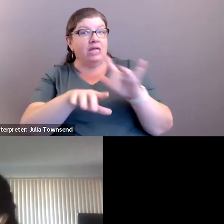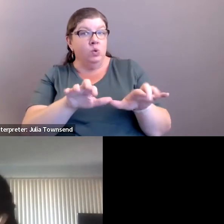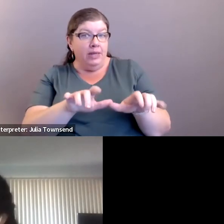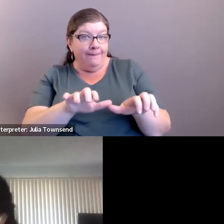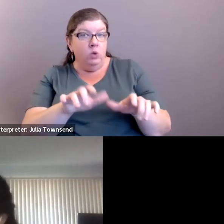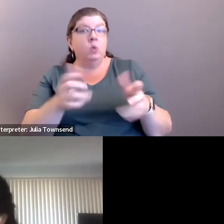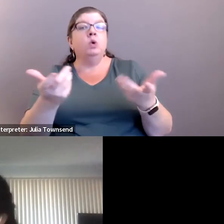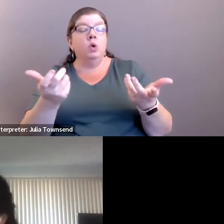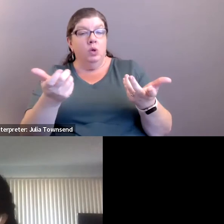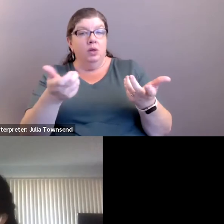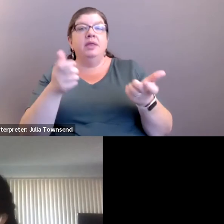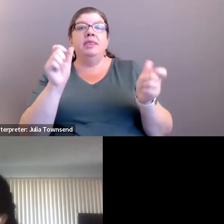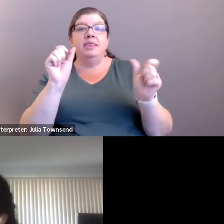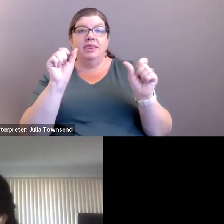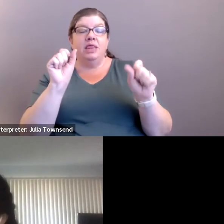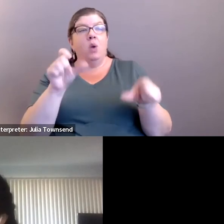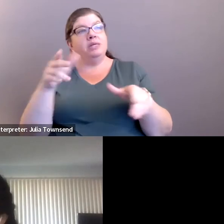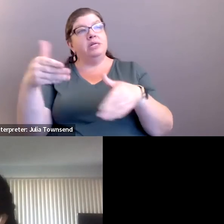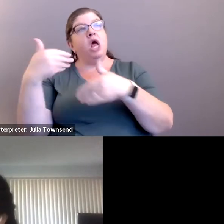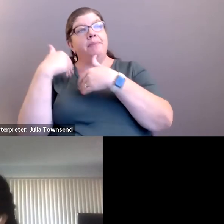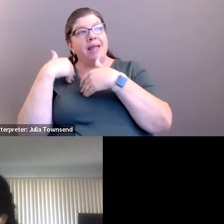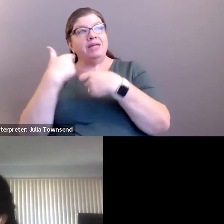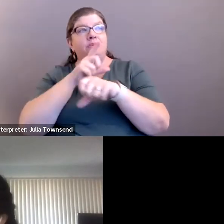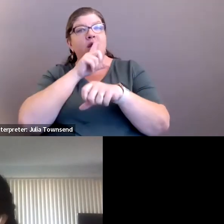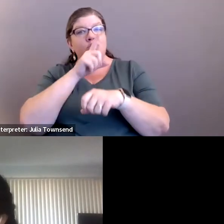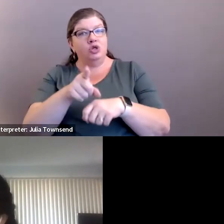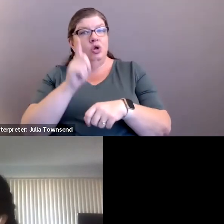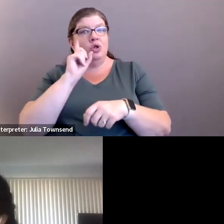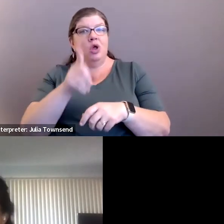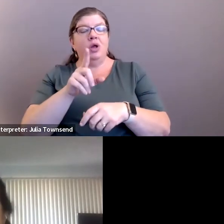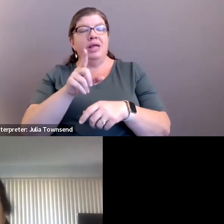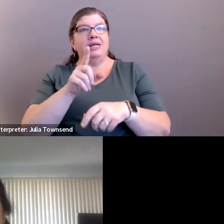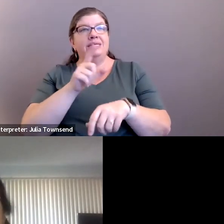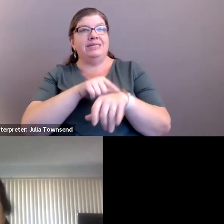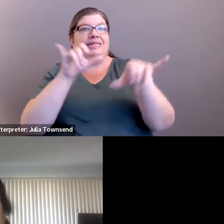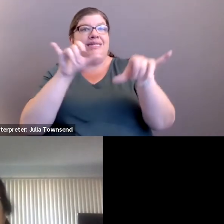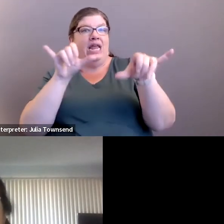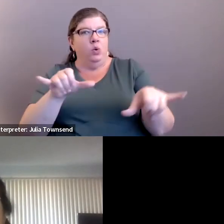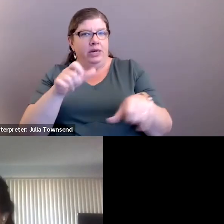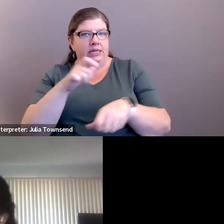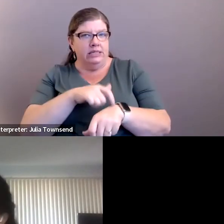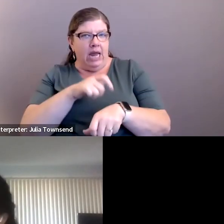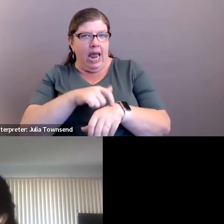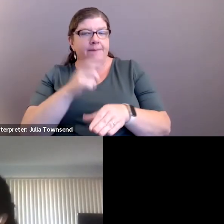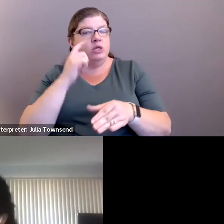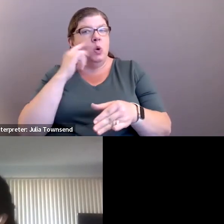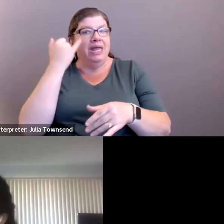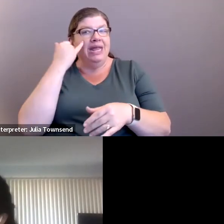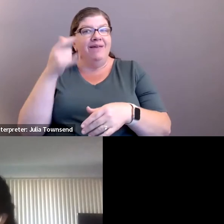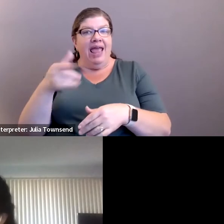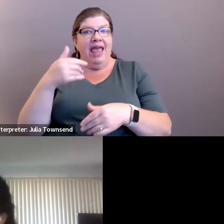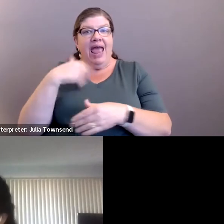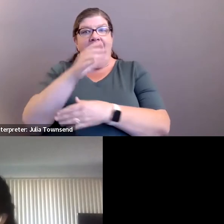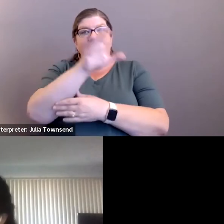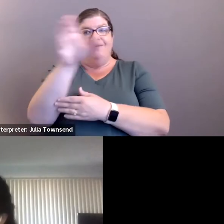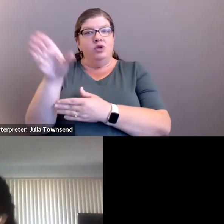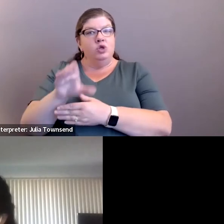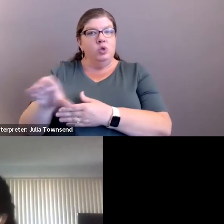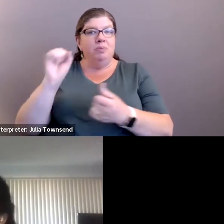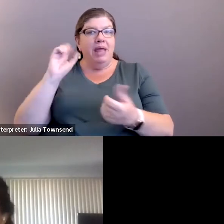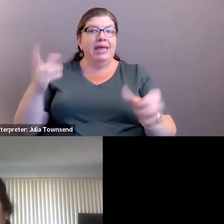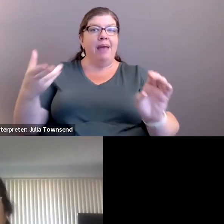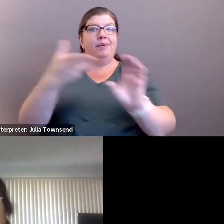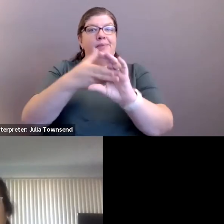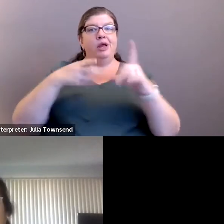computer, there is an obligation to make sure there is synchronous time. So if they have Zoom, they can participate